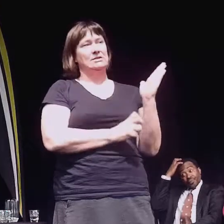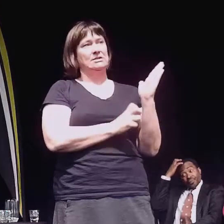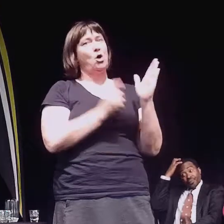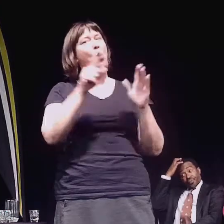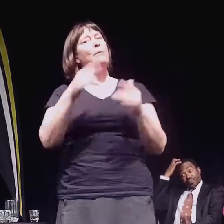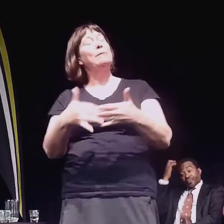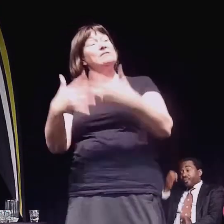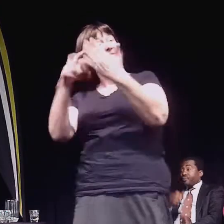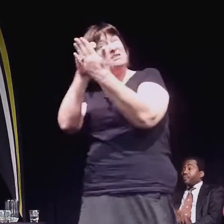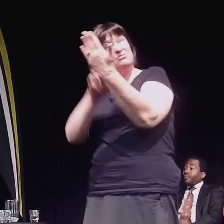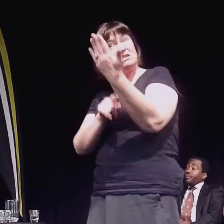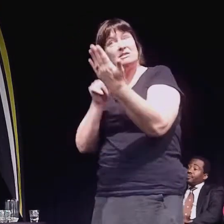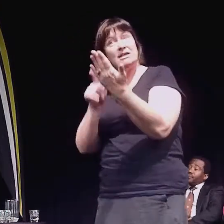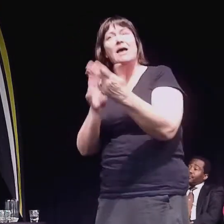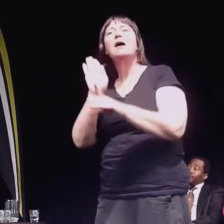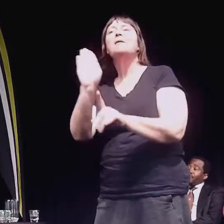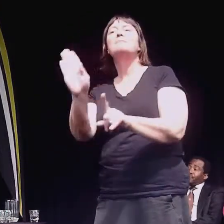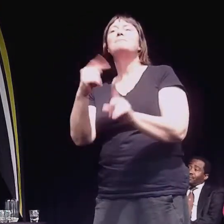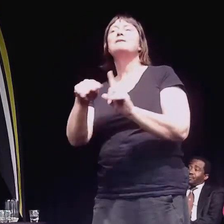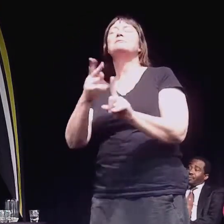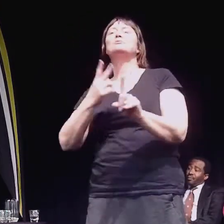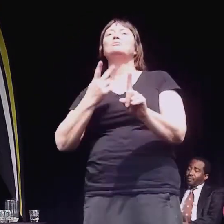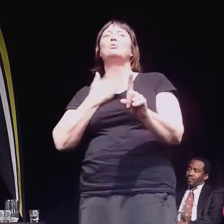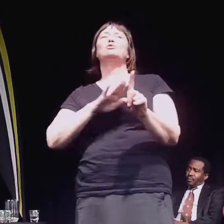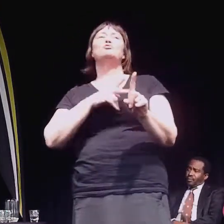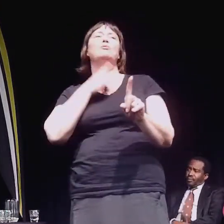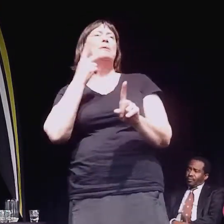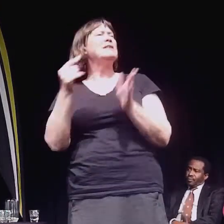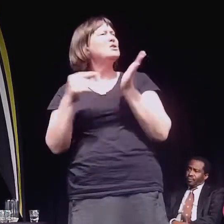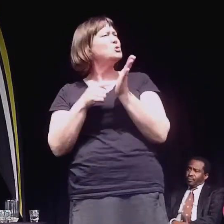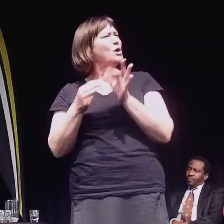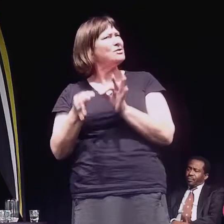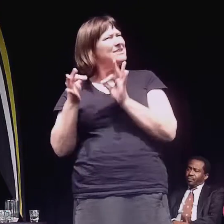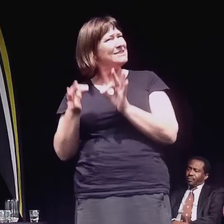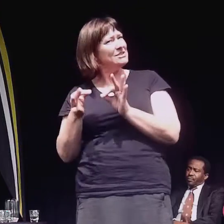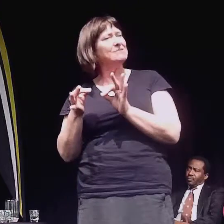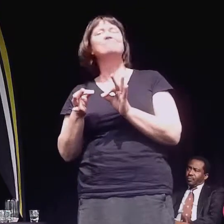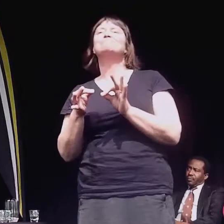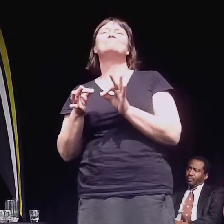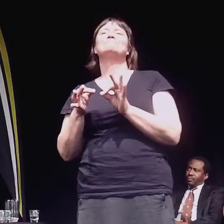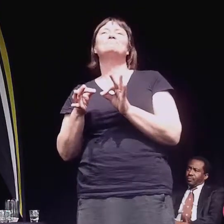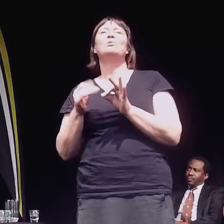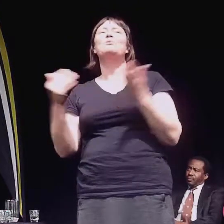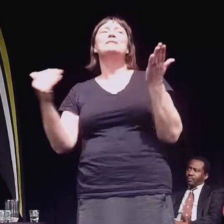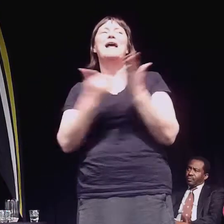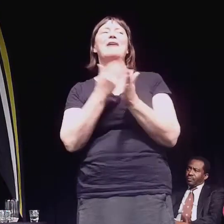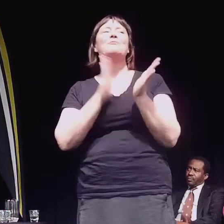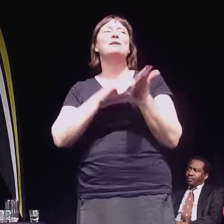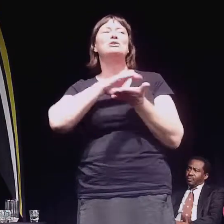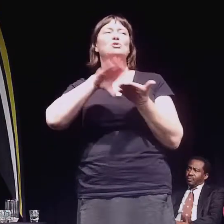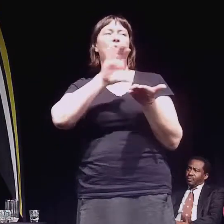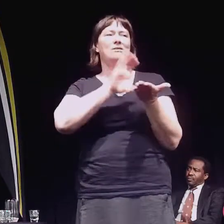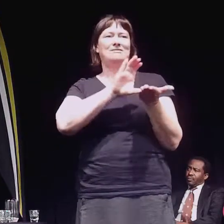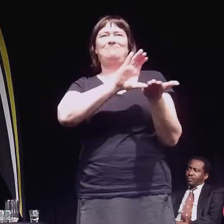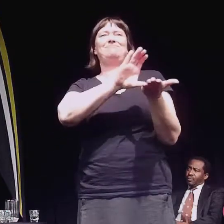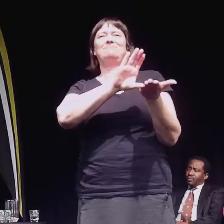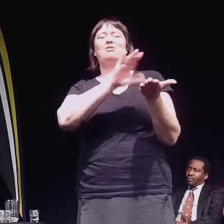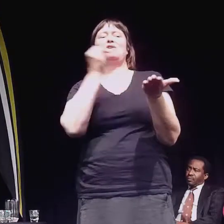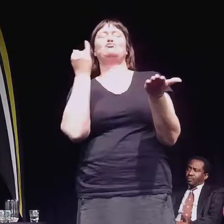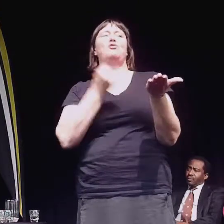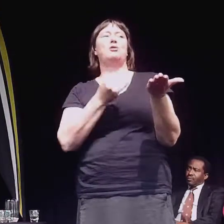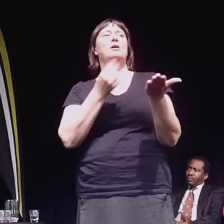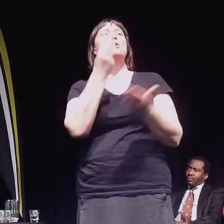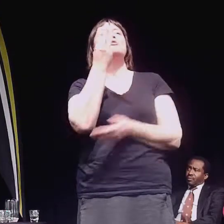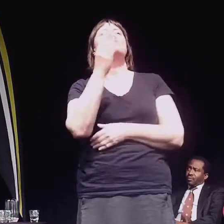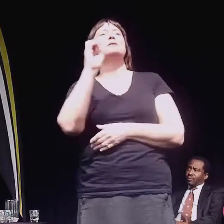website. I just want to repeat too, the Toyota decision was not half a million dollars, so that's wrong. It